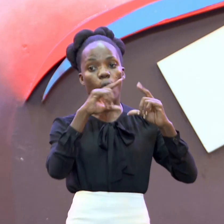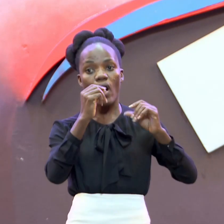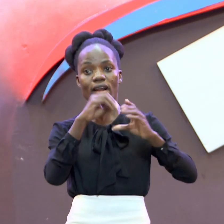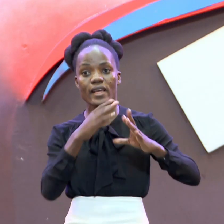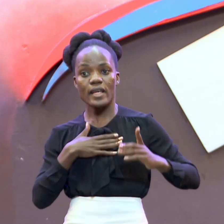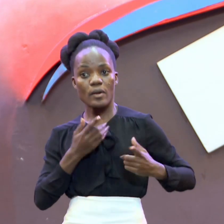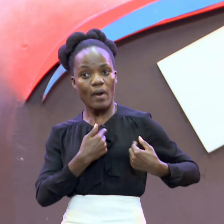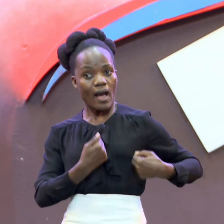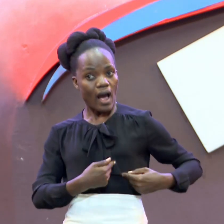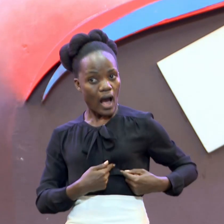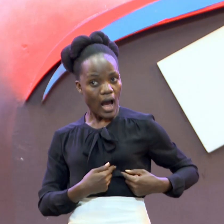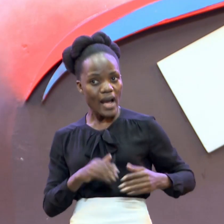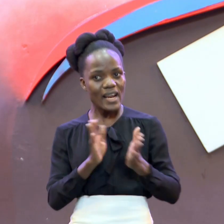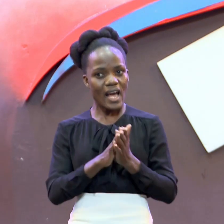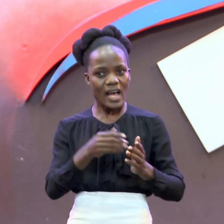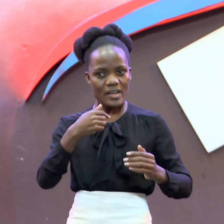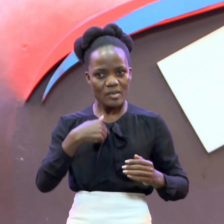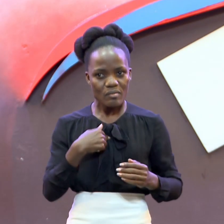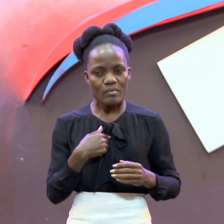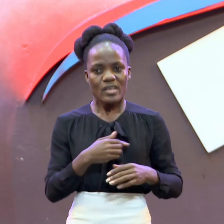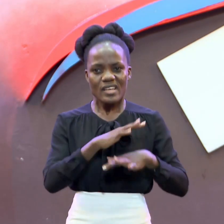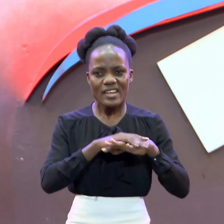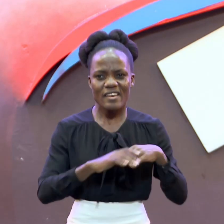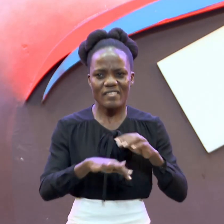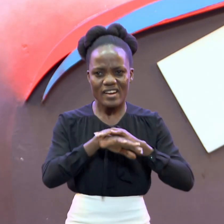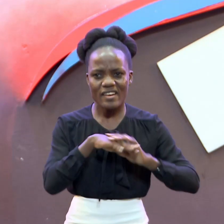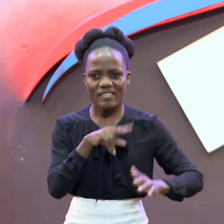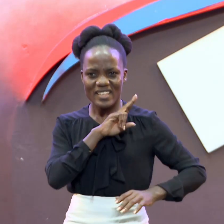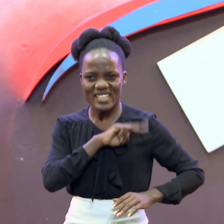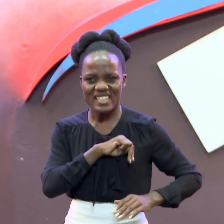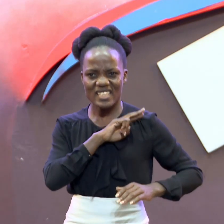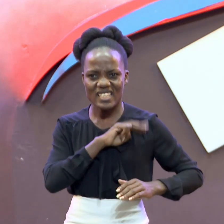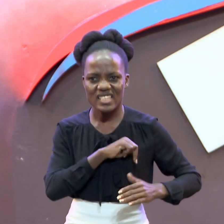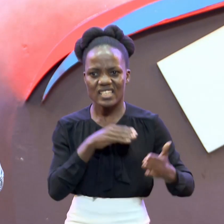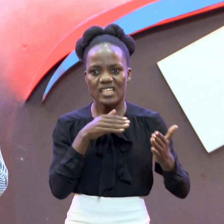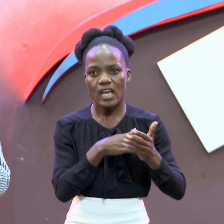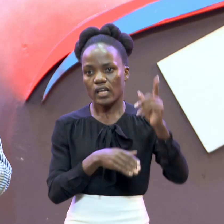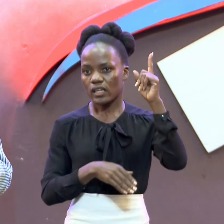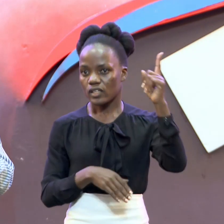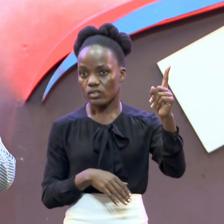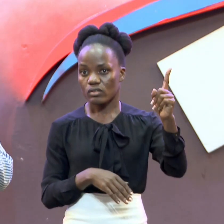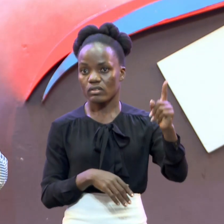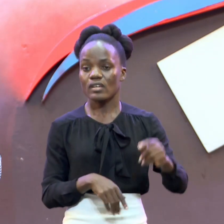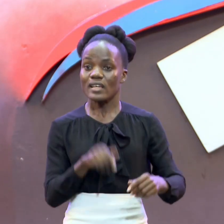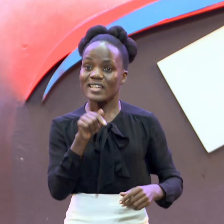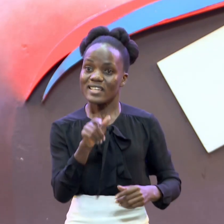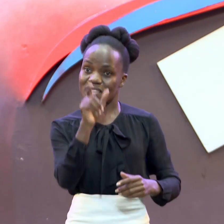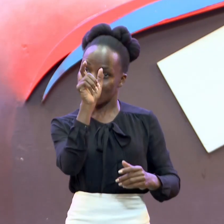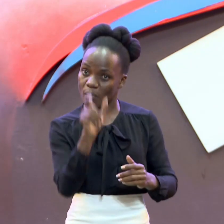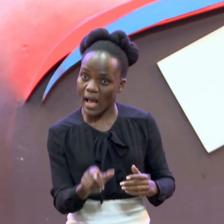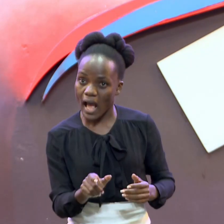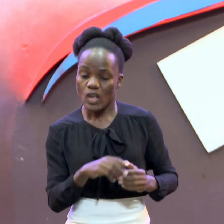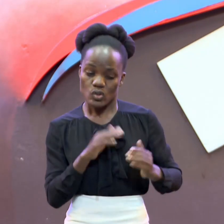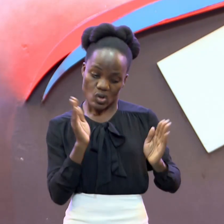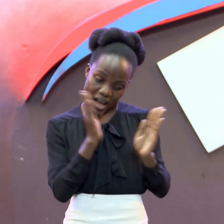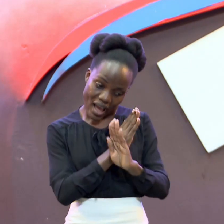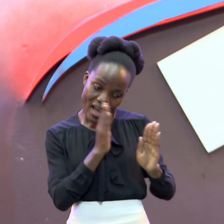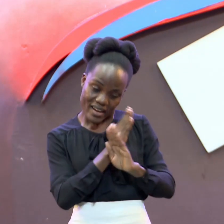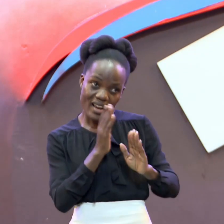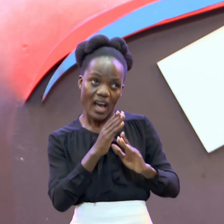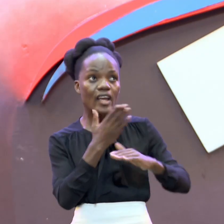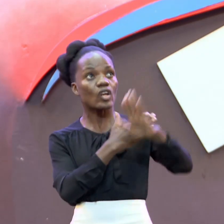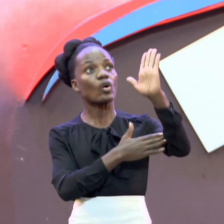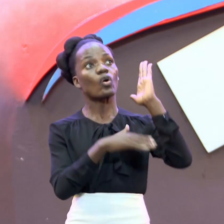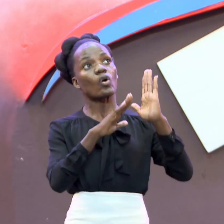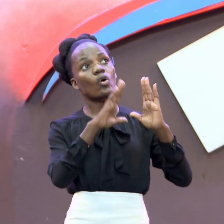That I might Not Sin Against you I have Hidden Your word In my